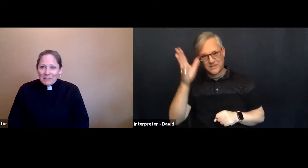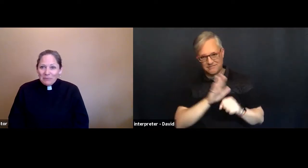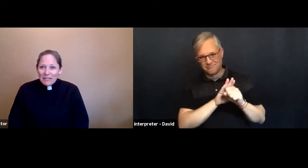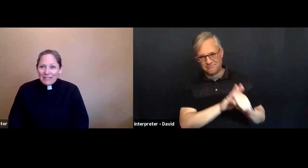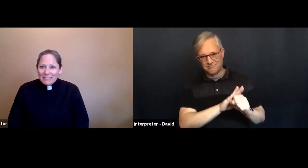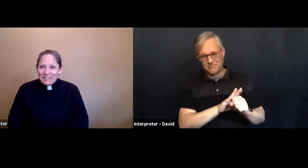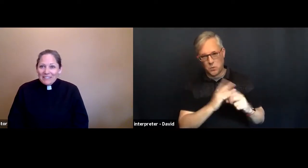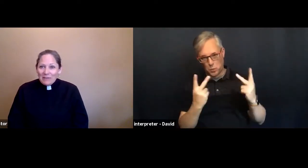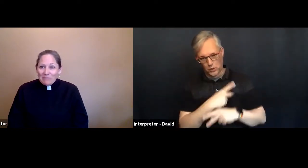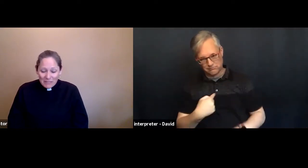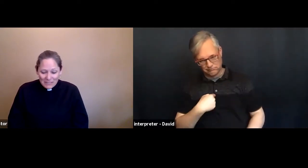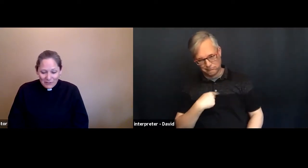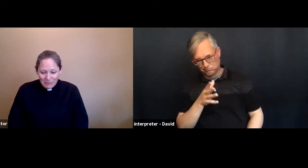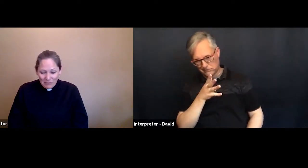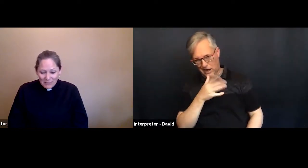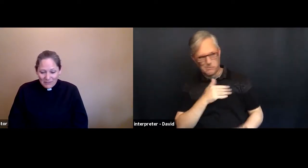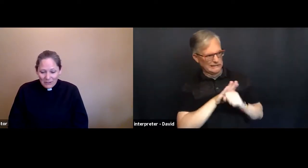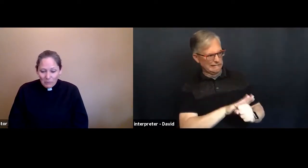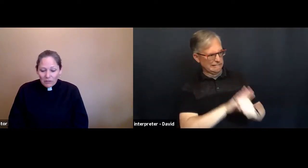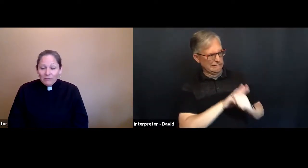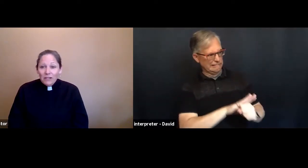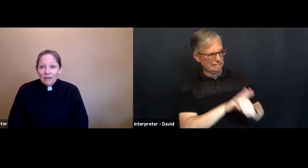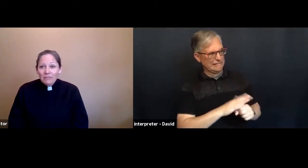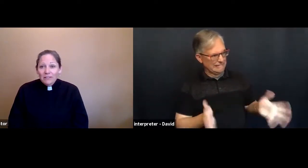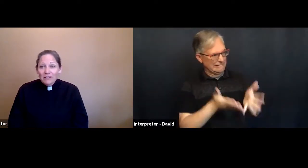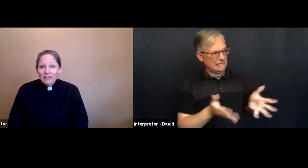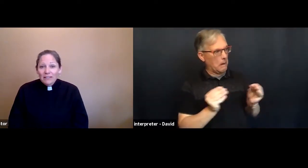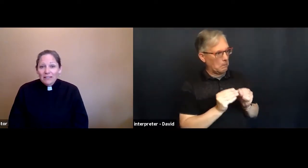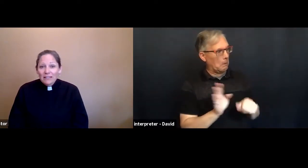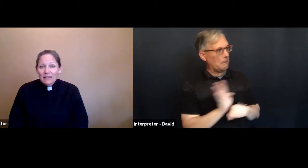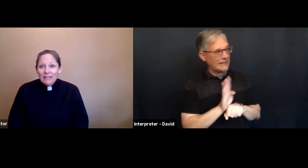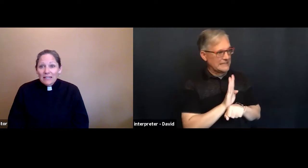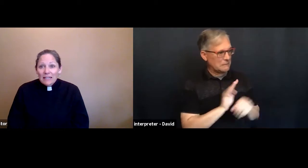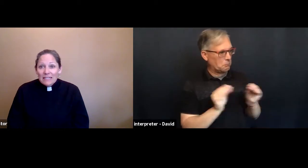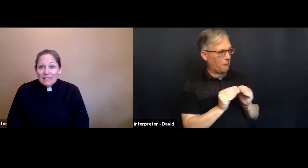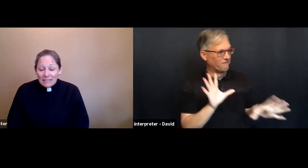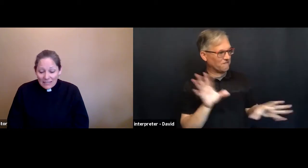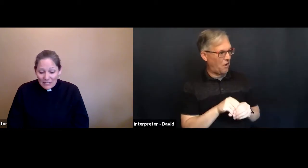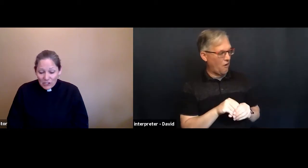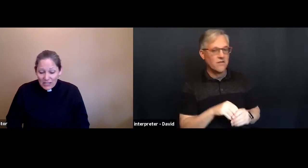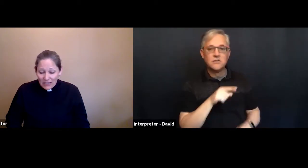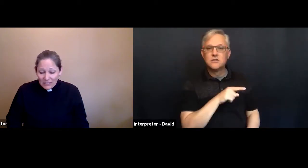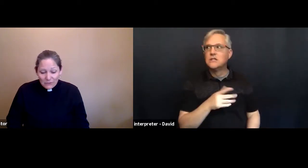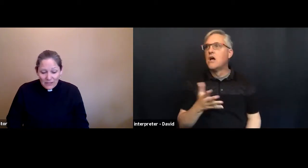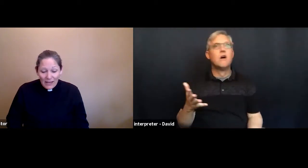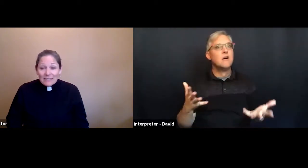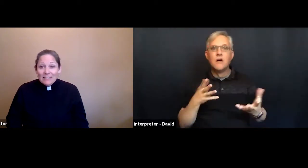complaint to get busier and busier and more involved, is that she can't do that